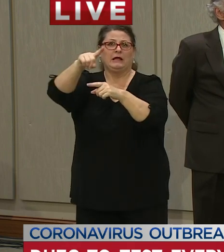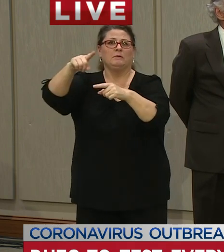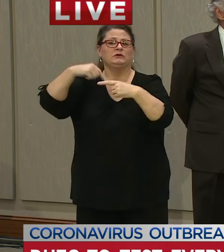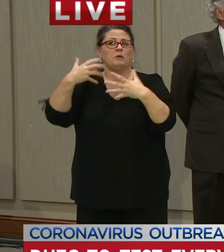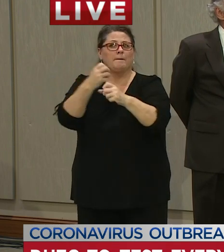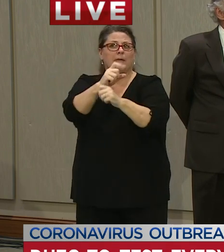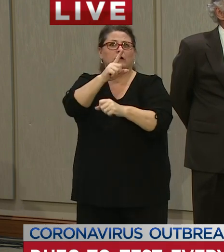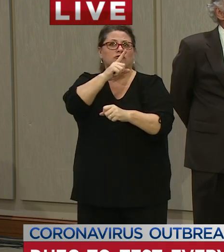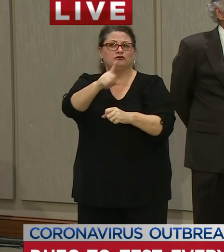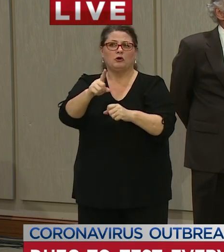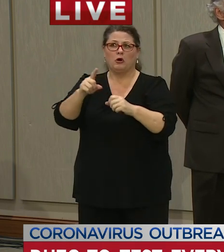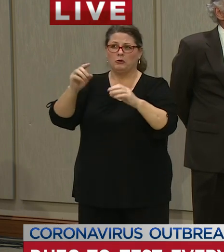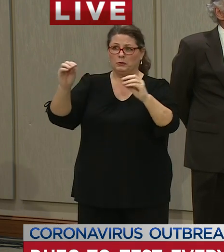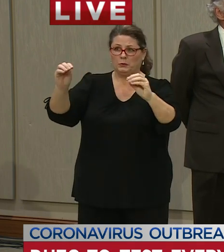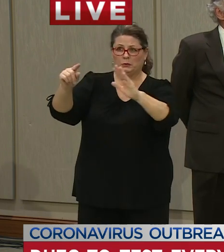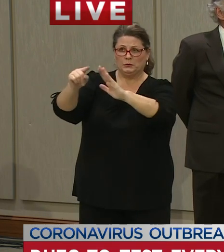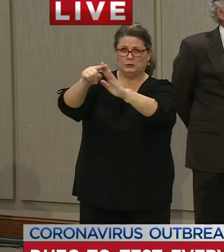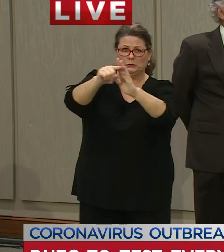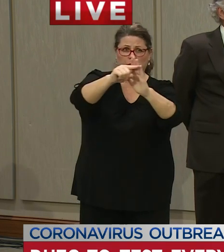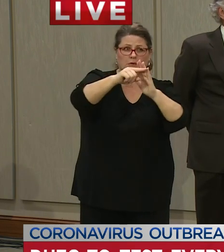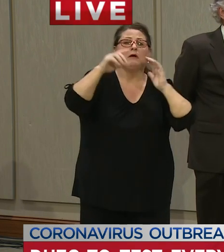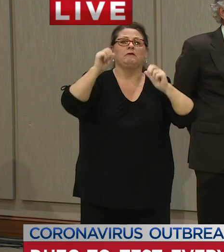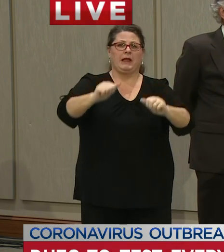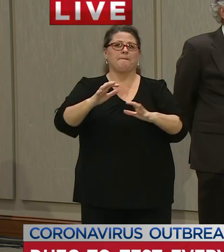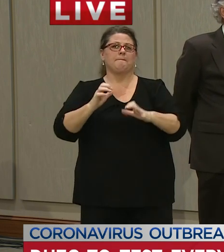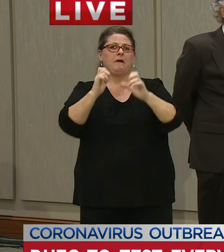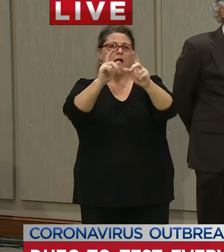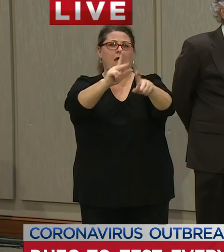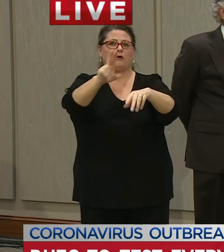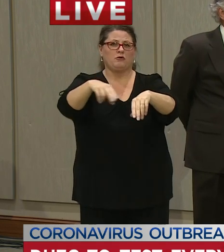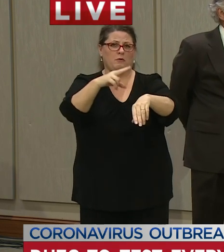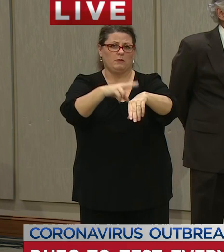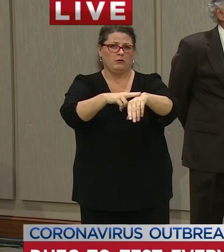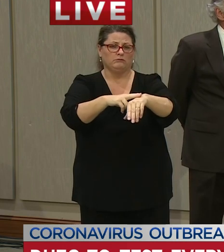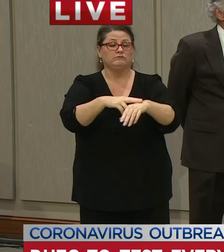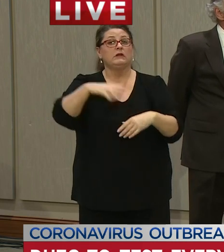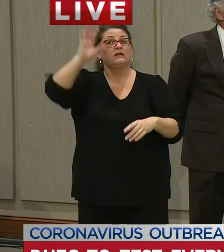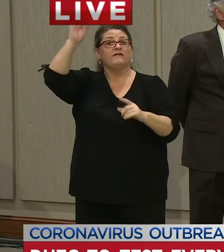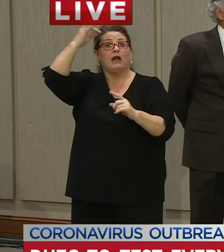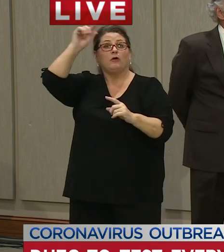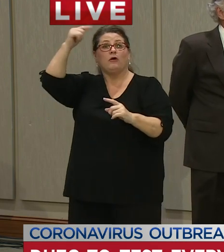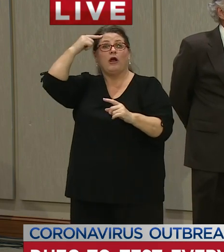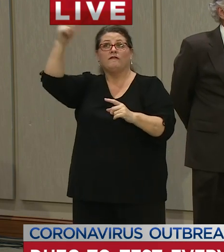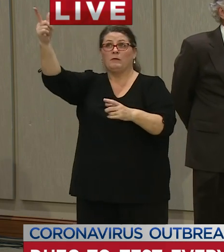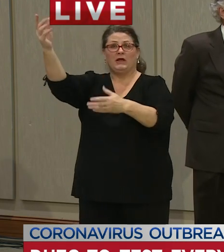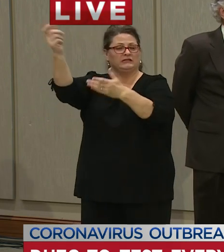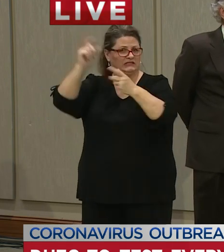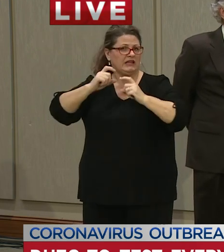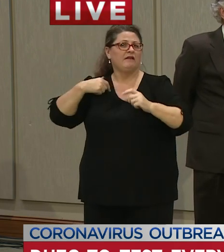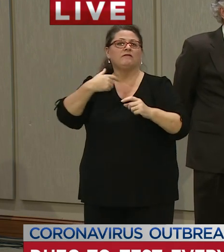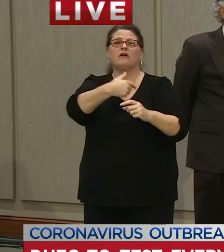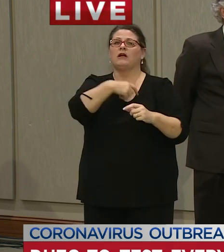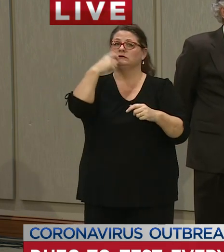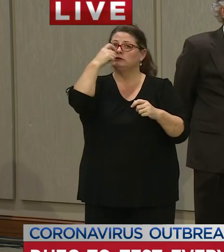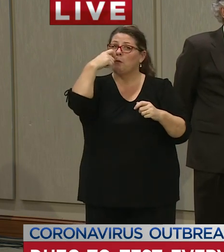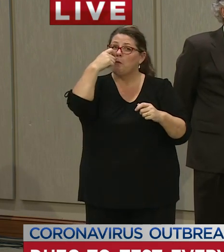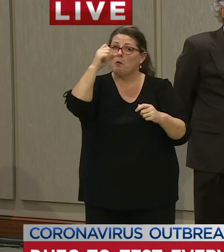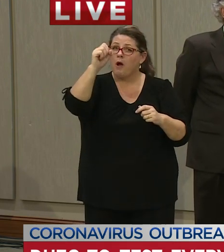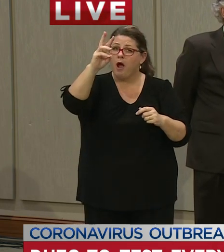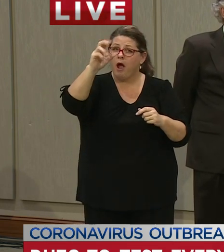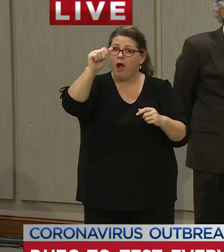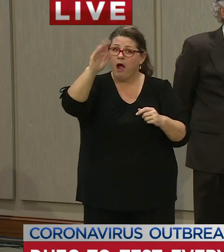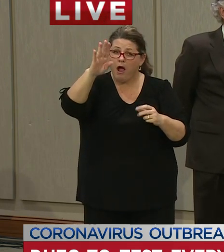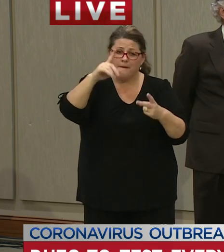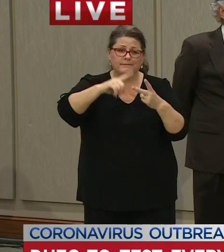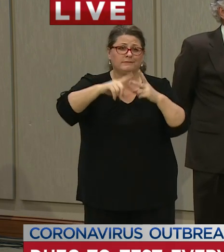to assist in this effort the federal government has committed to provide DHEC with enough swabs and testing supplies to